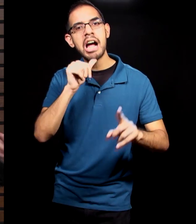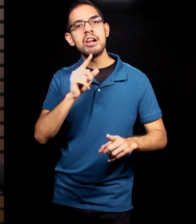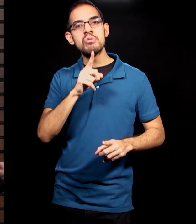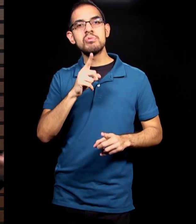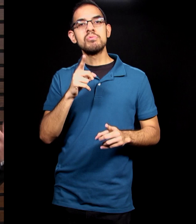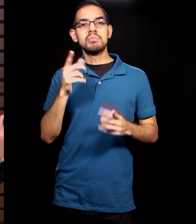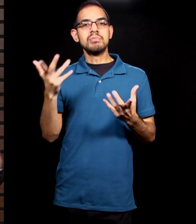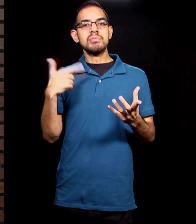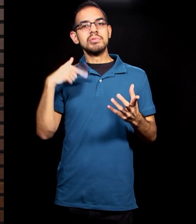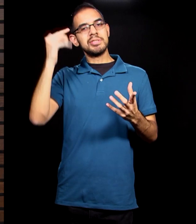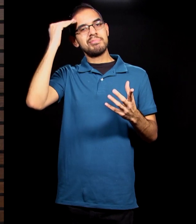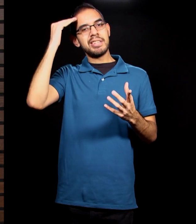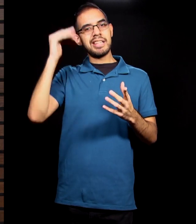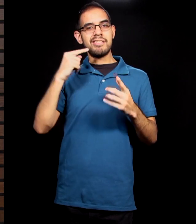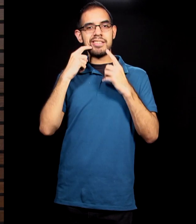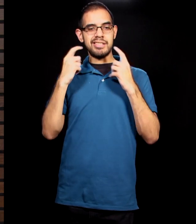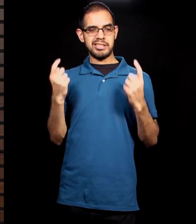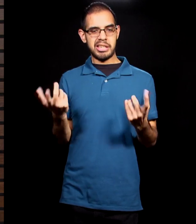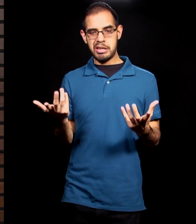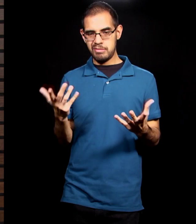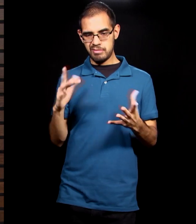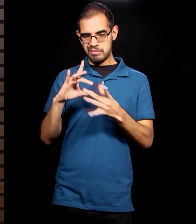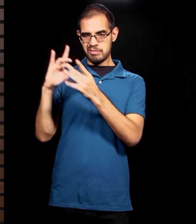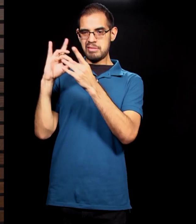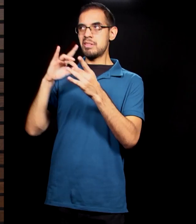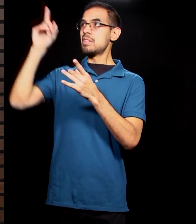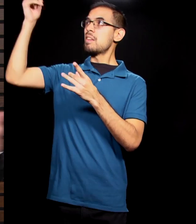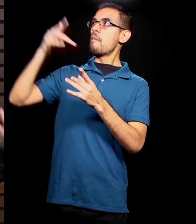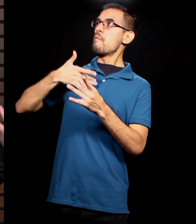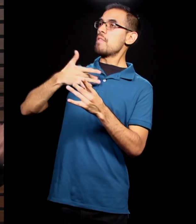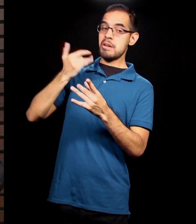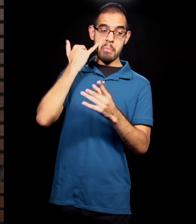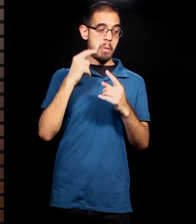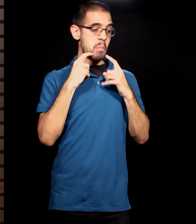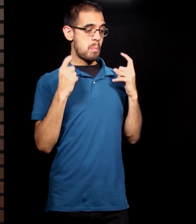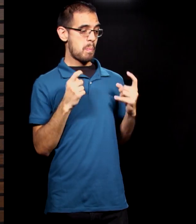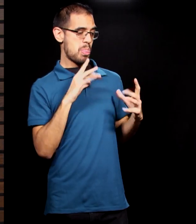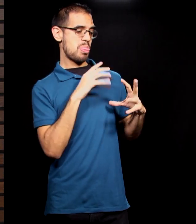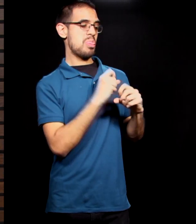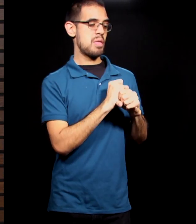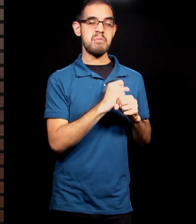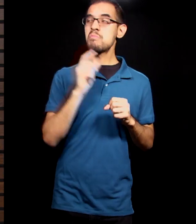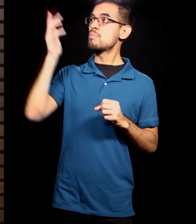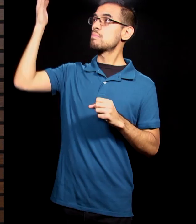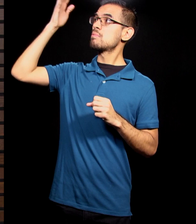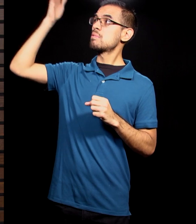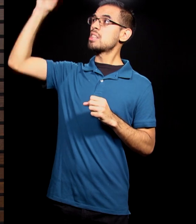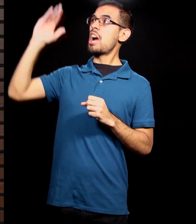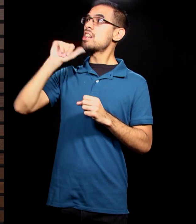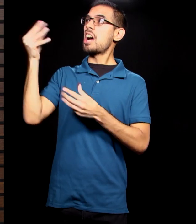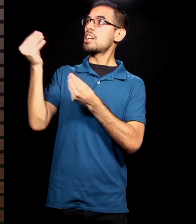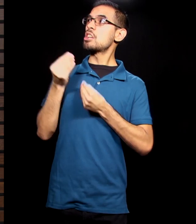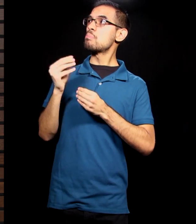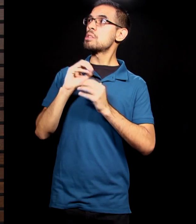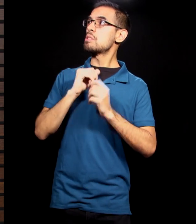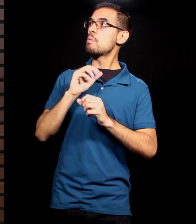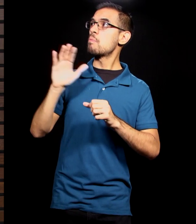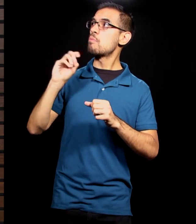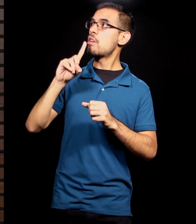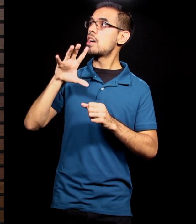God is holding out on us. And so Satan tells them, no, no, no, God's holding out. You're just missing out on something. And so then